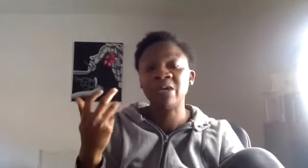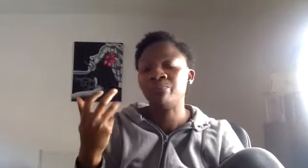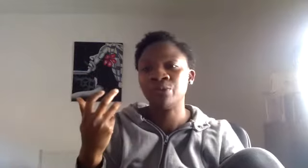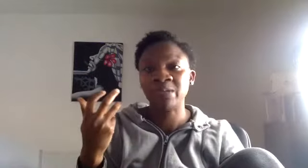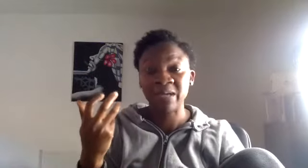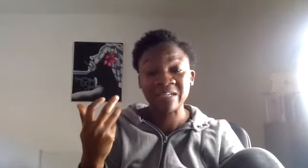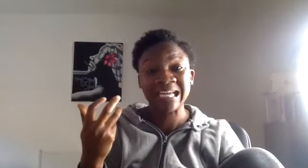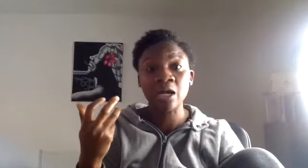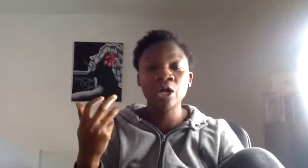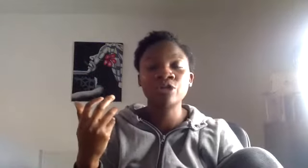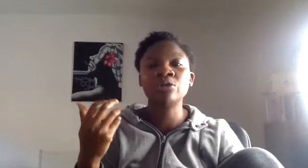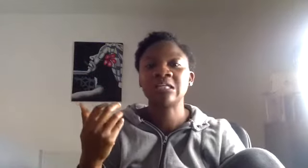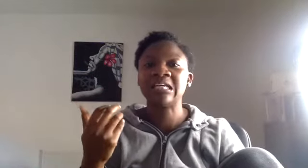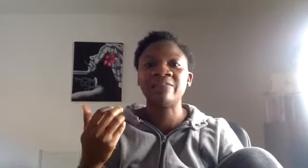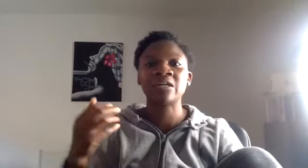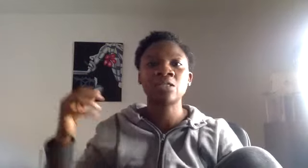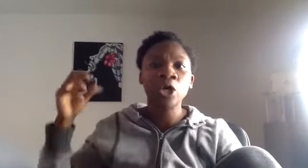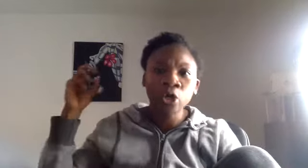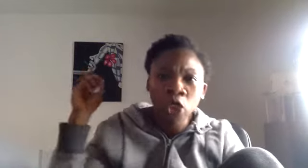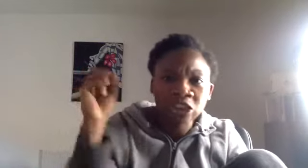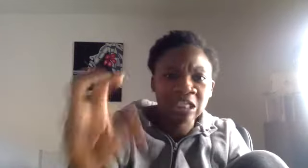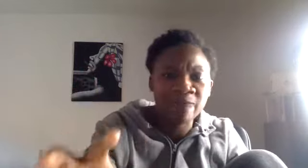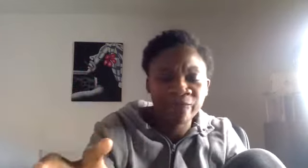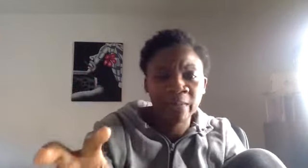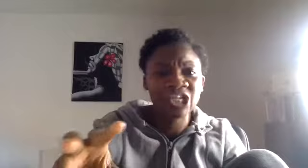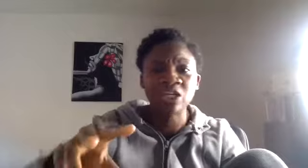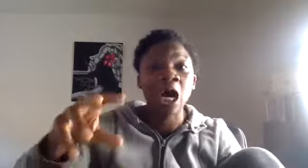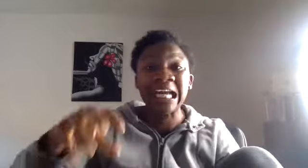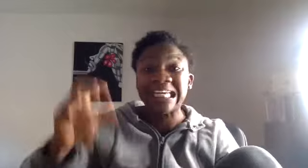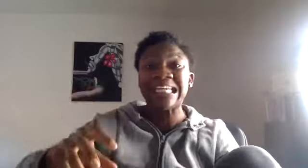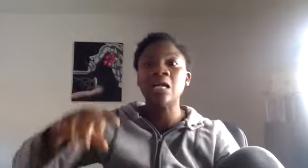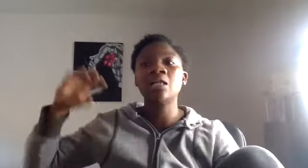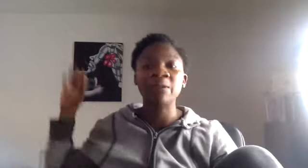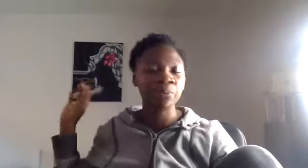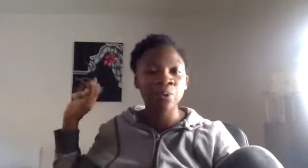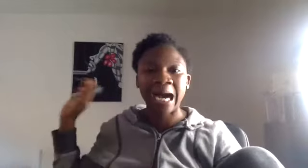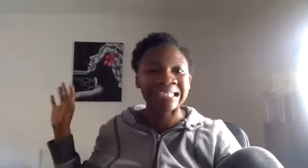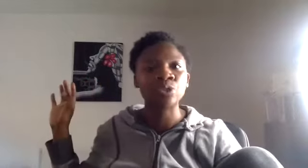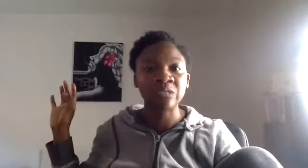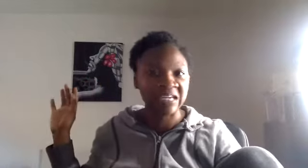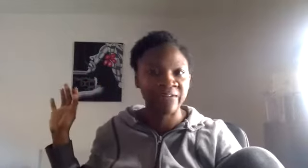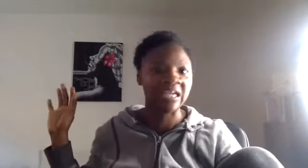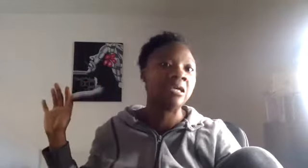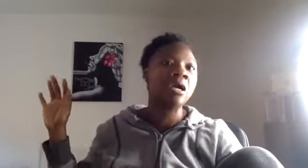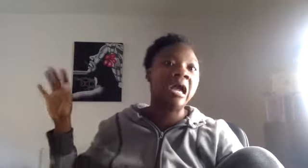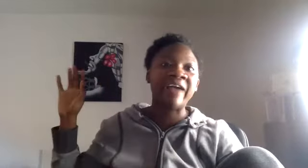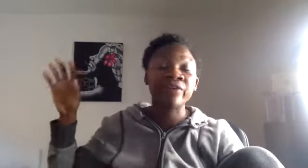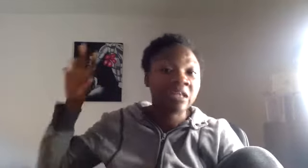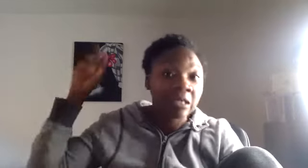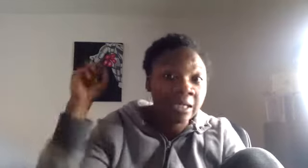should be pivoting. Those that can give us constant information, i.e. the people who handle TV. Everything that comes